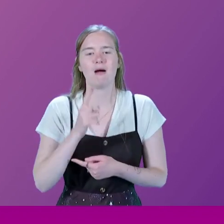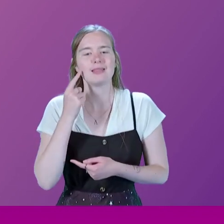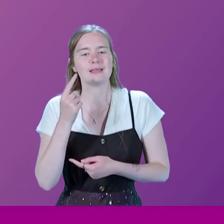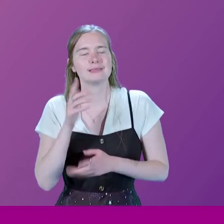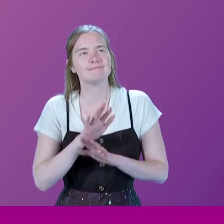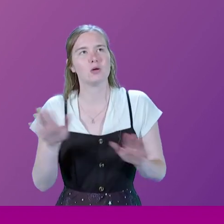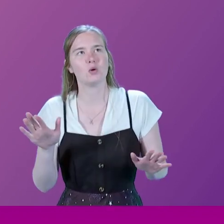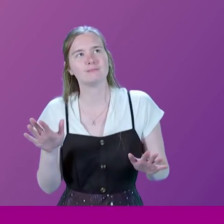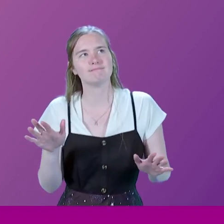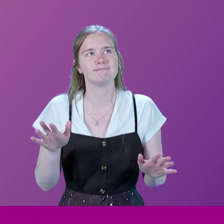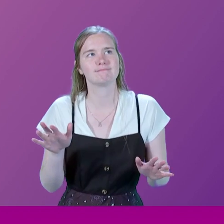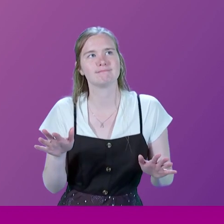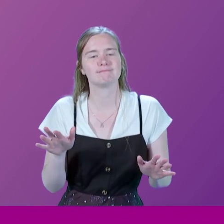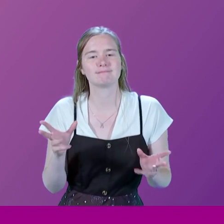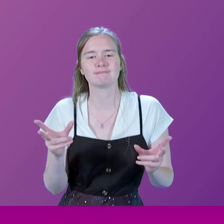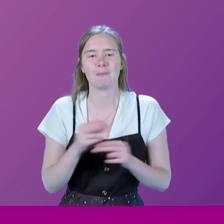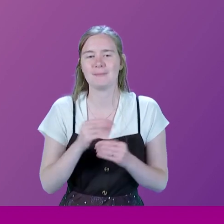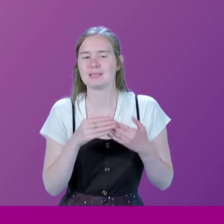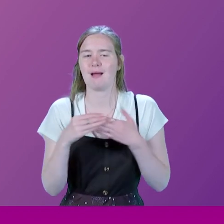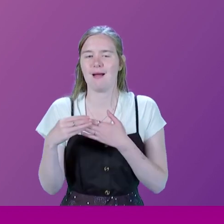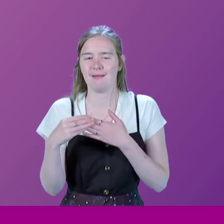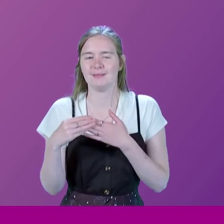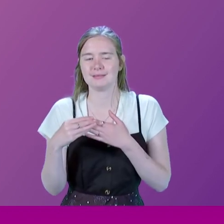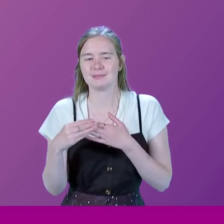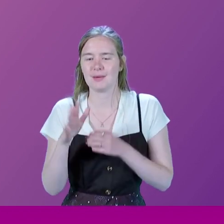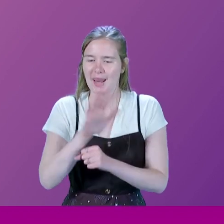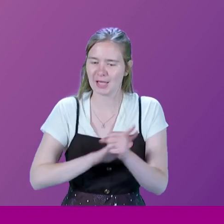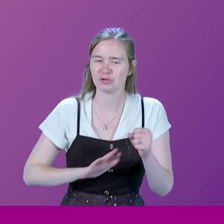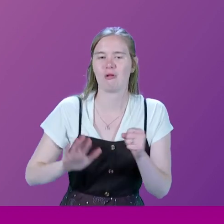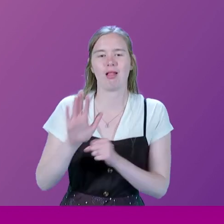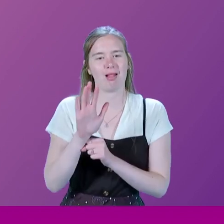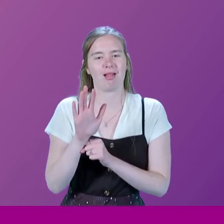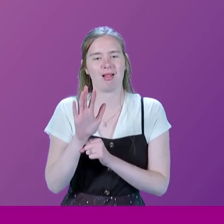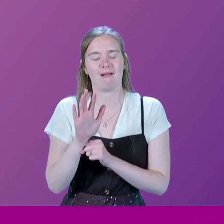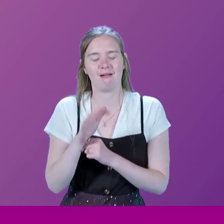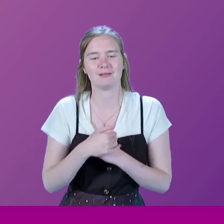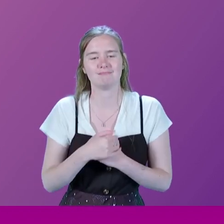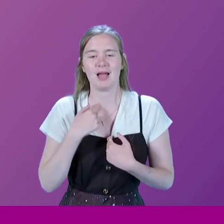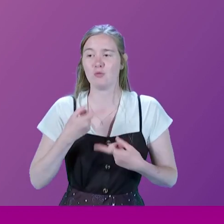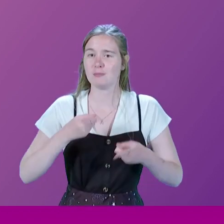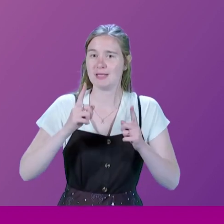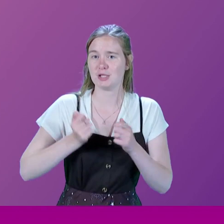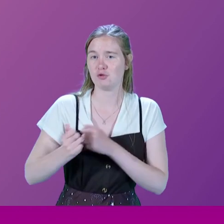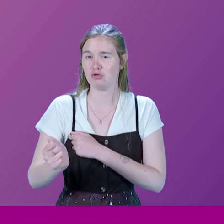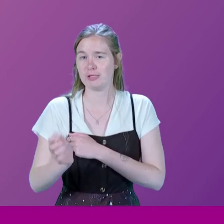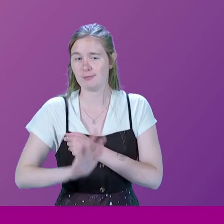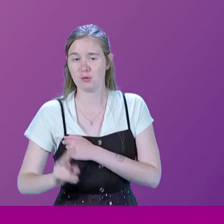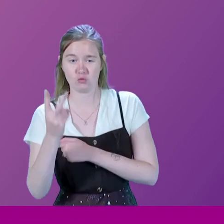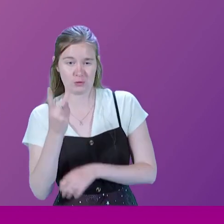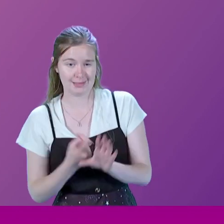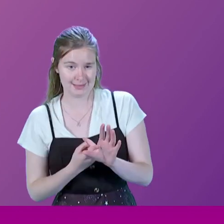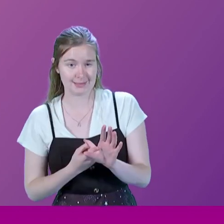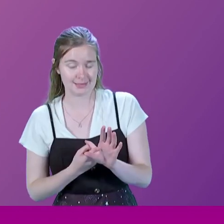certainly not misty-eyed about nationalization. I was only minister for trains for two years.